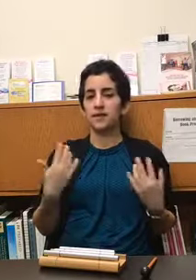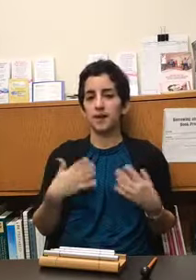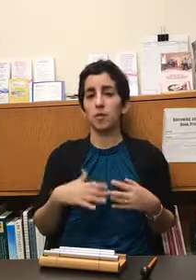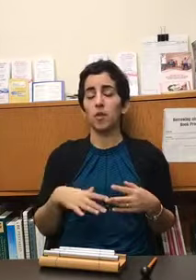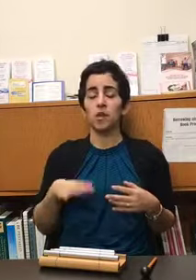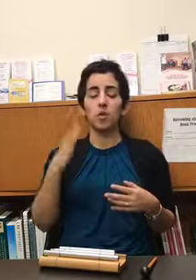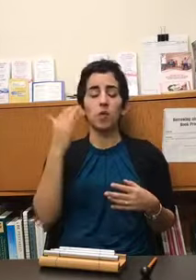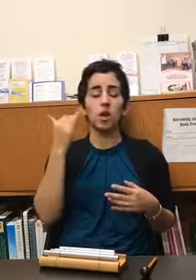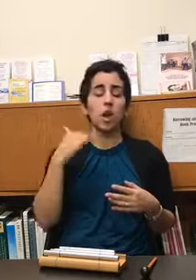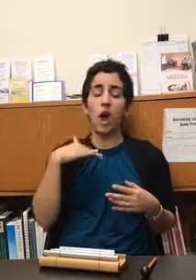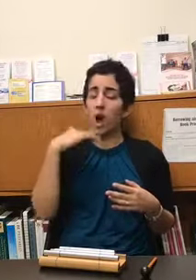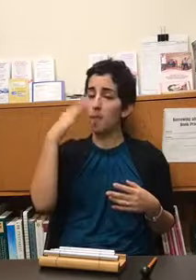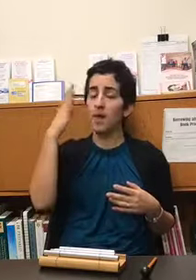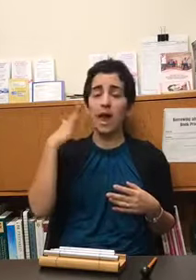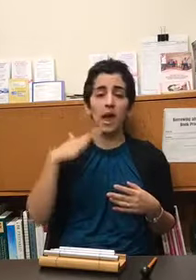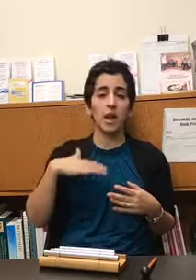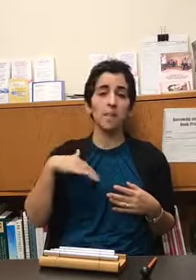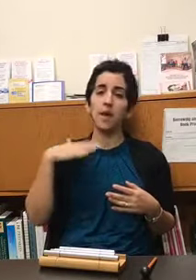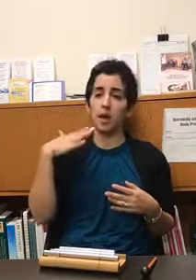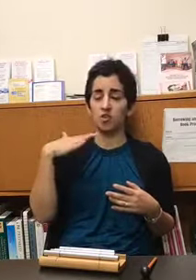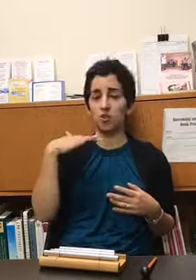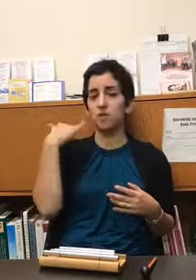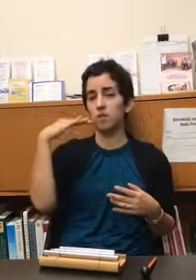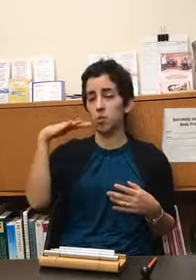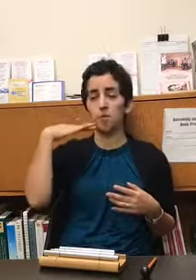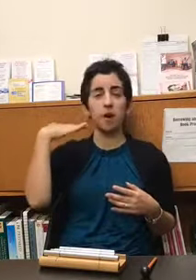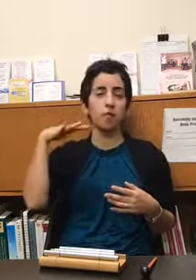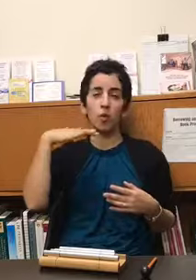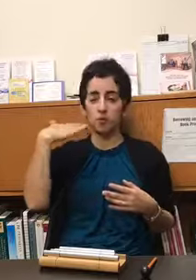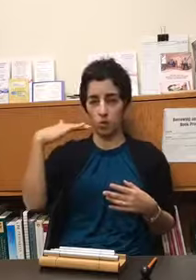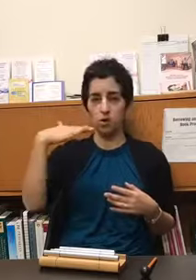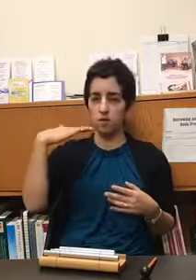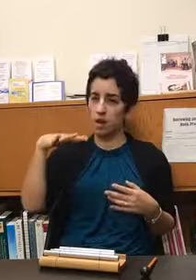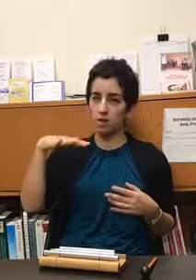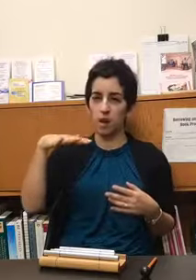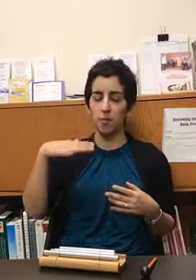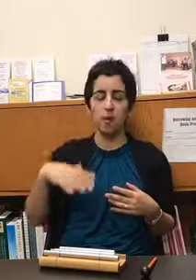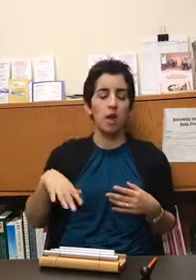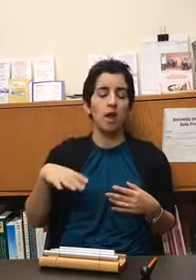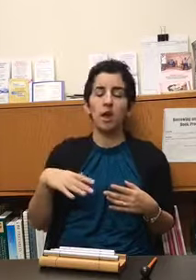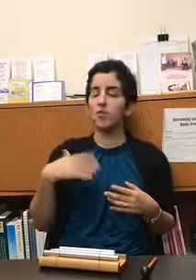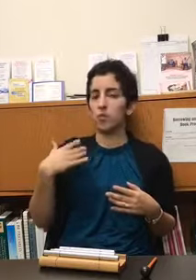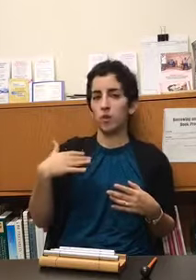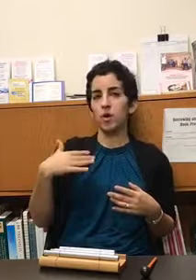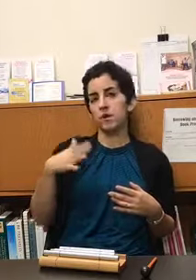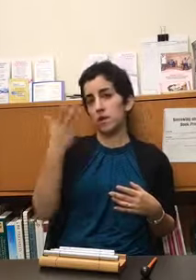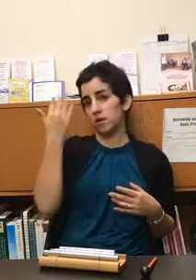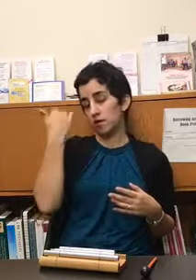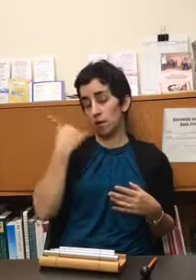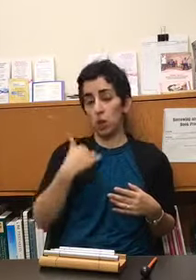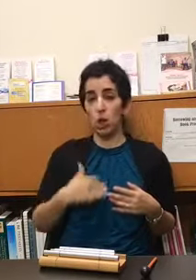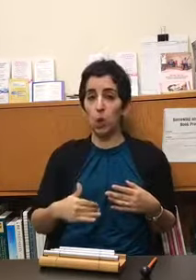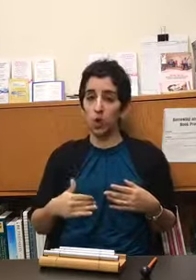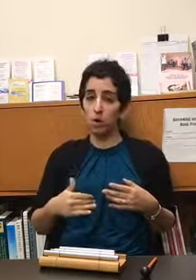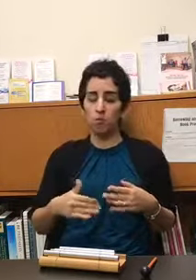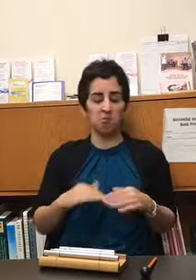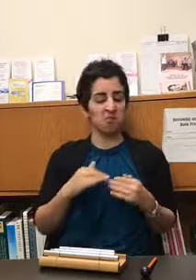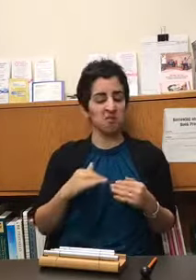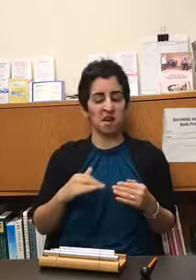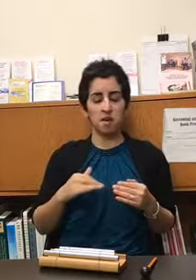sound like you can hum at any pitch so this is where my voice wants to end up if your voice is a little lower it's fine